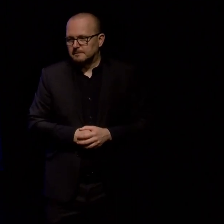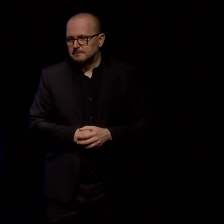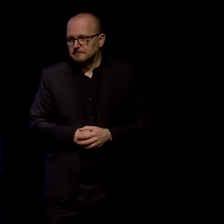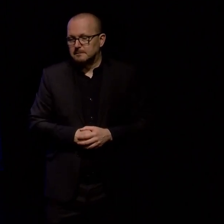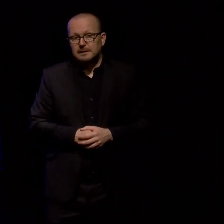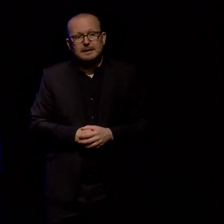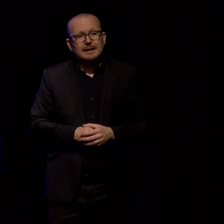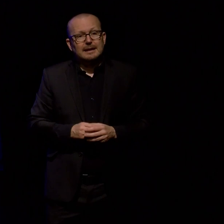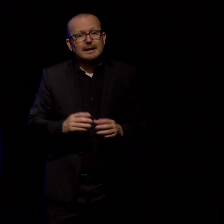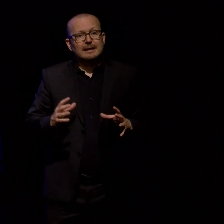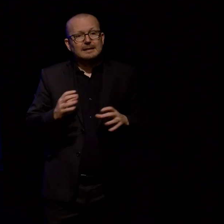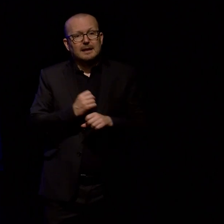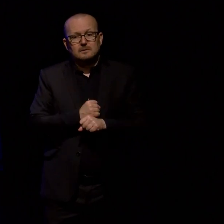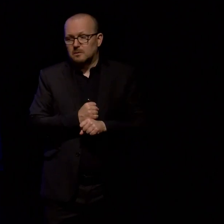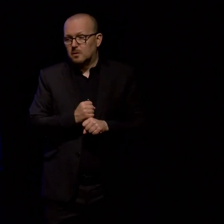child.